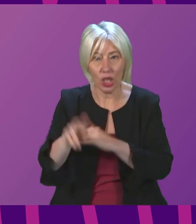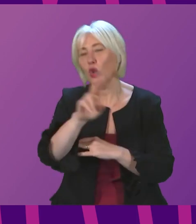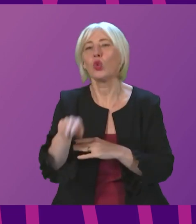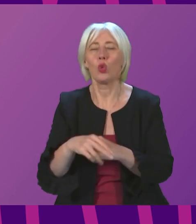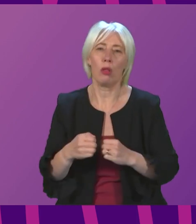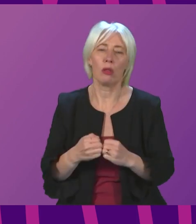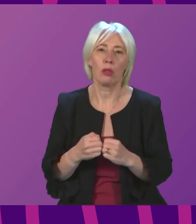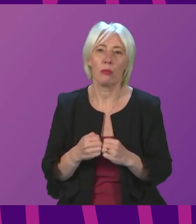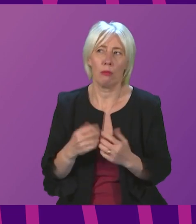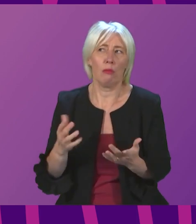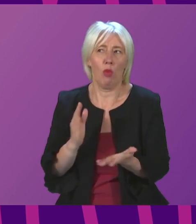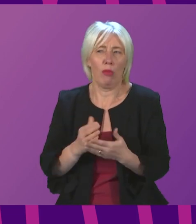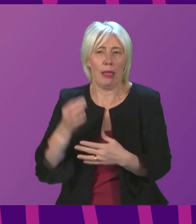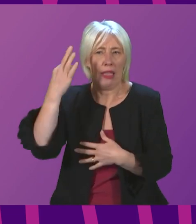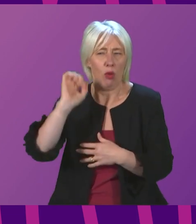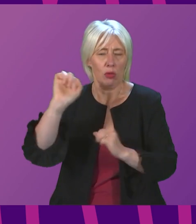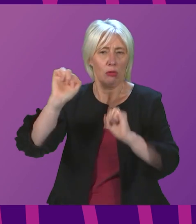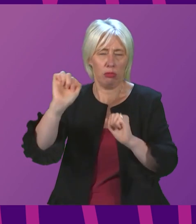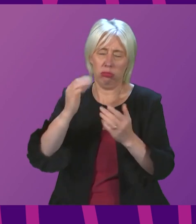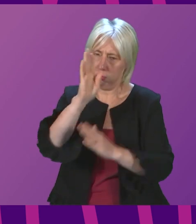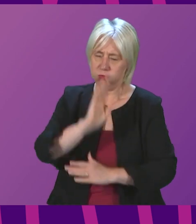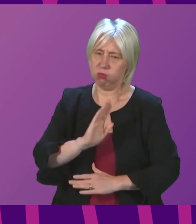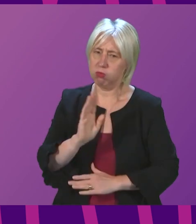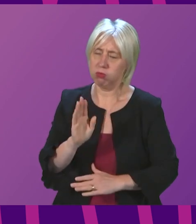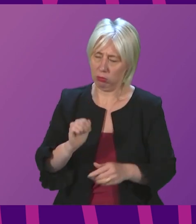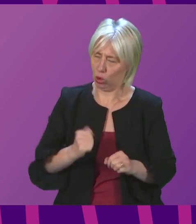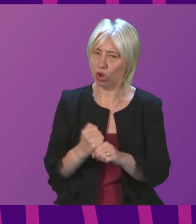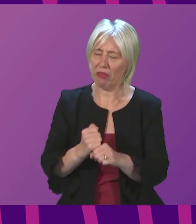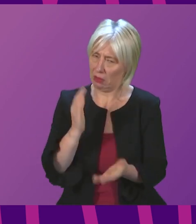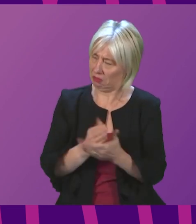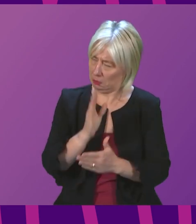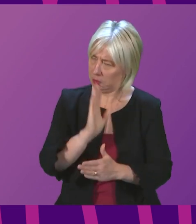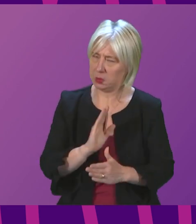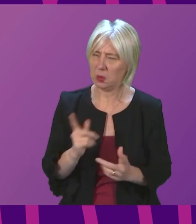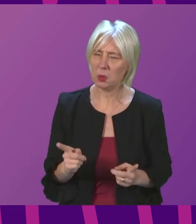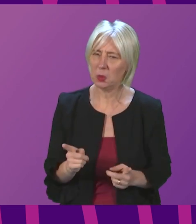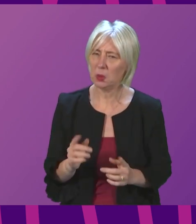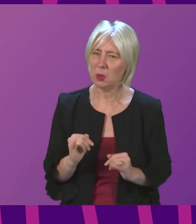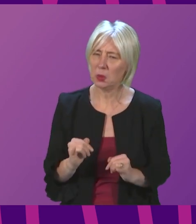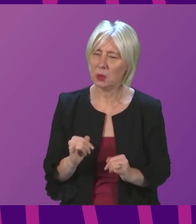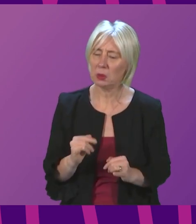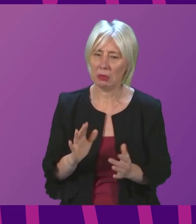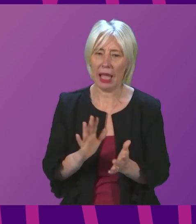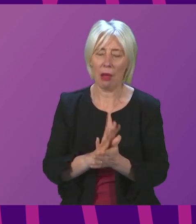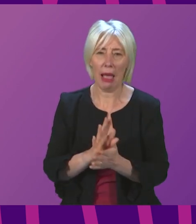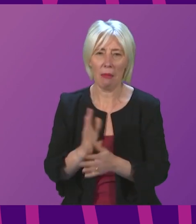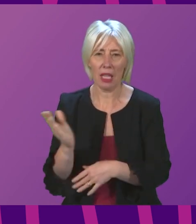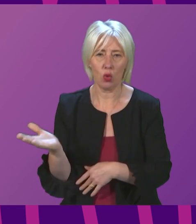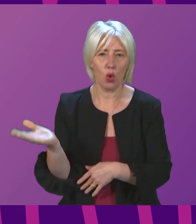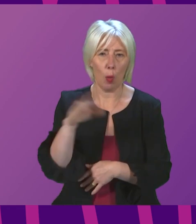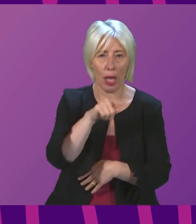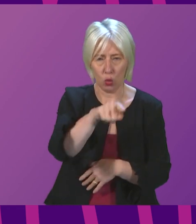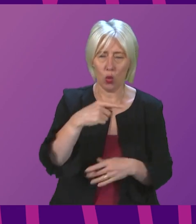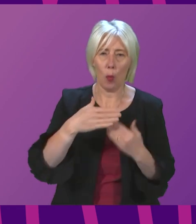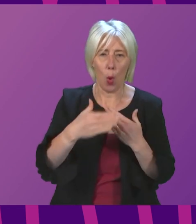authorities to take that very seriously, as the Scottish Government would take that very seriously. I am happy to come back to the member in more